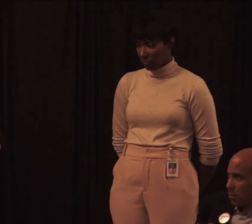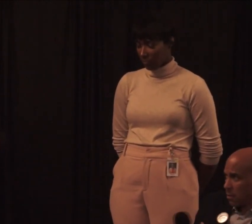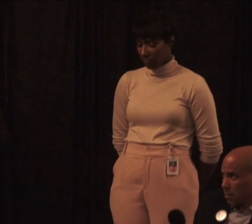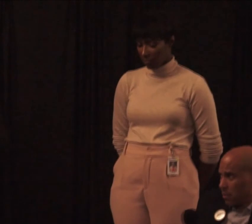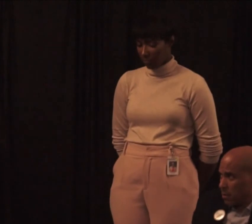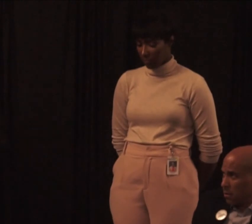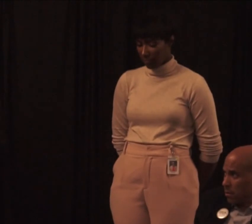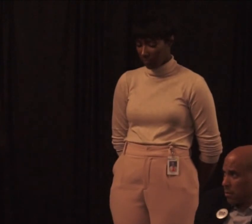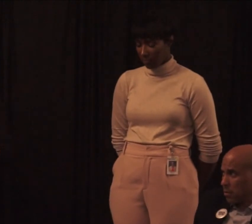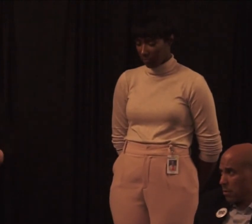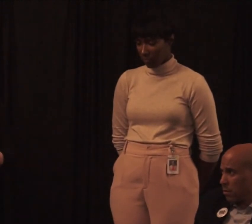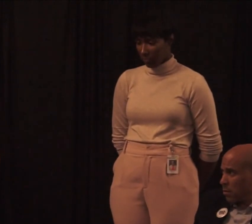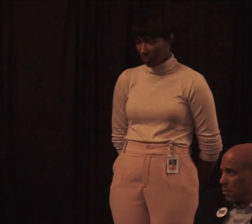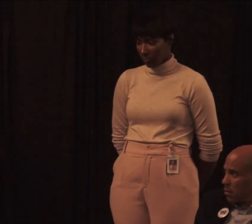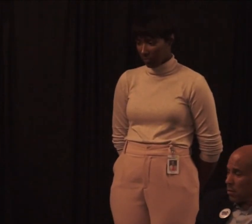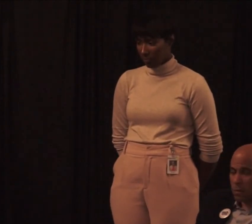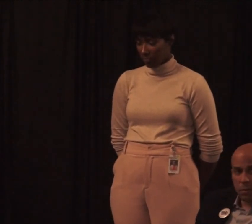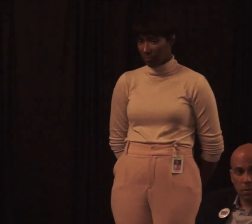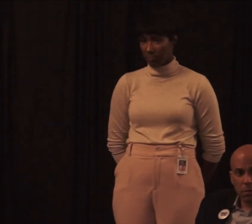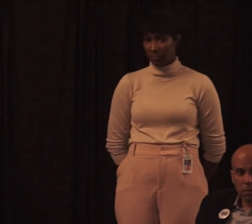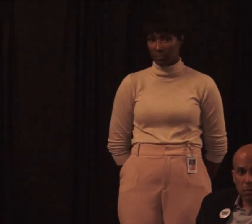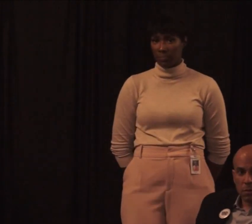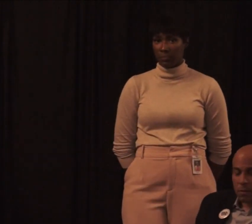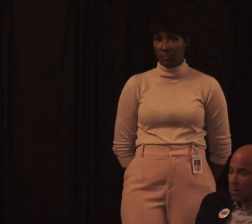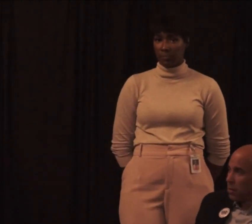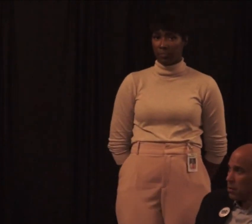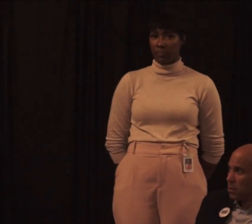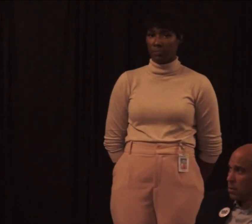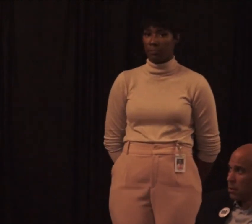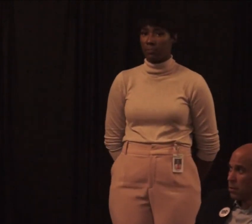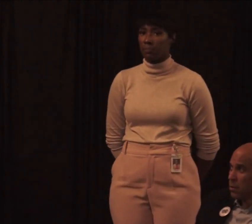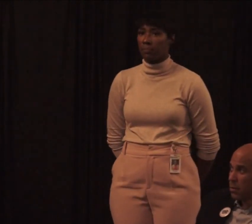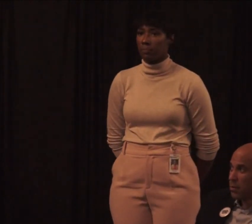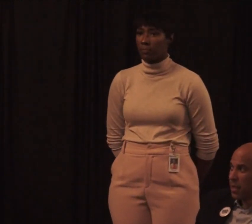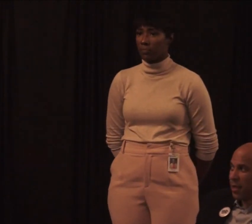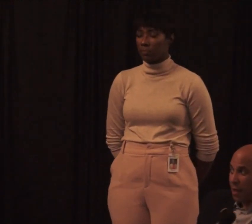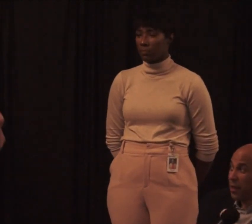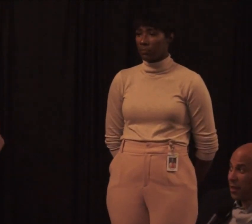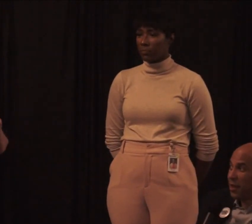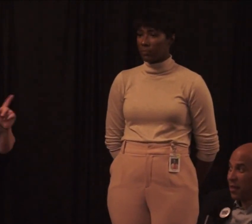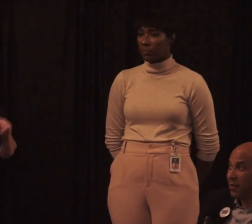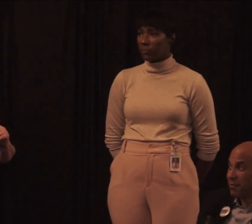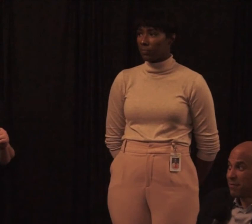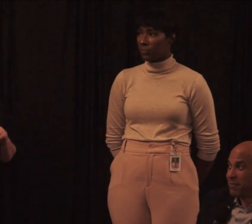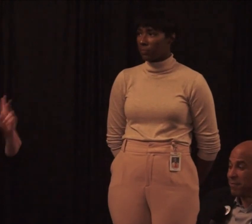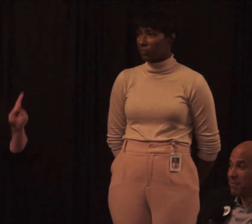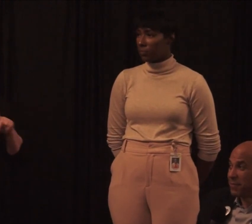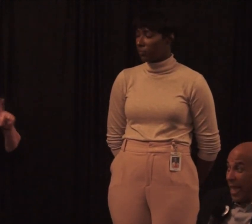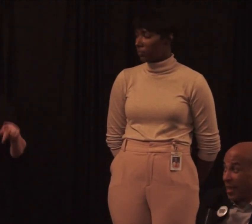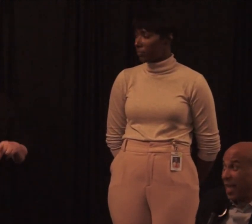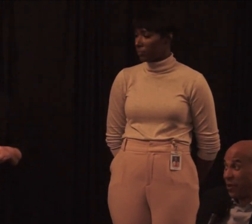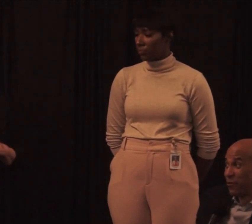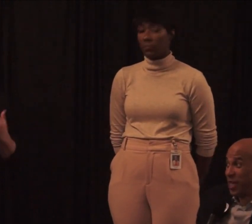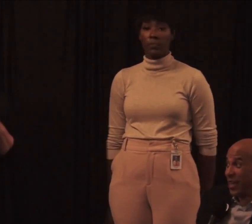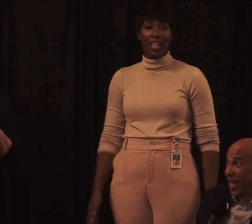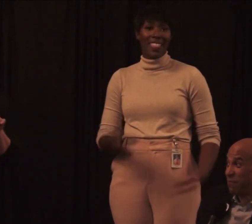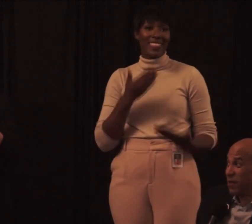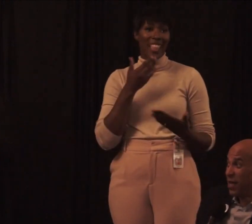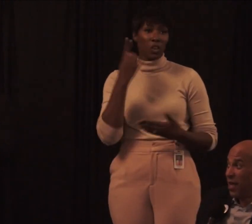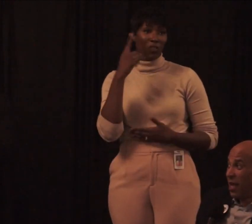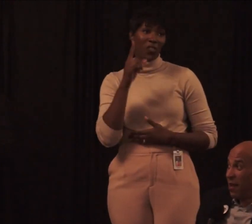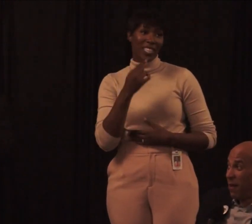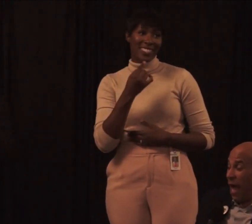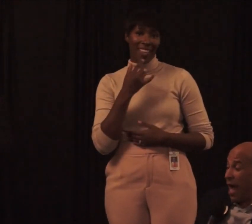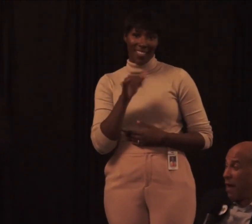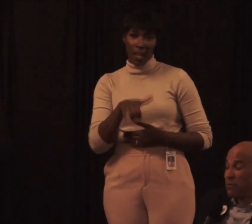This disproportionately affects people of color as well as people in the deaf community. Thank you for saying that.